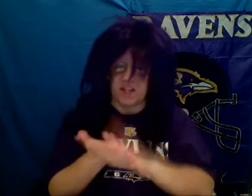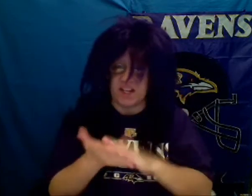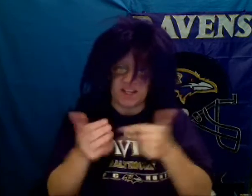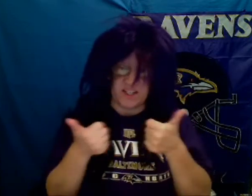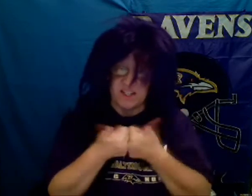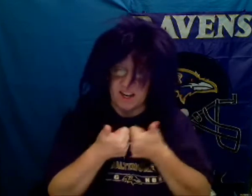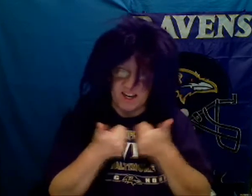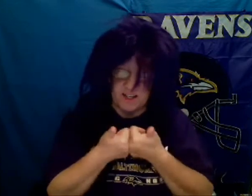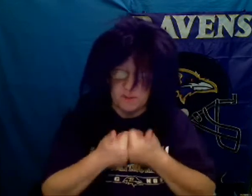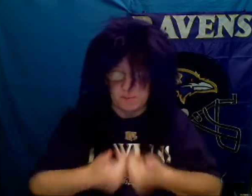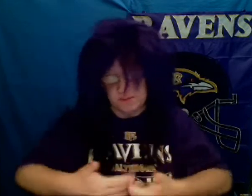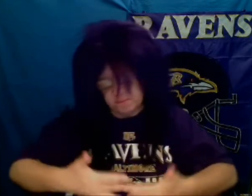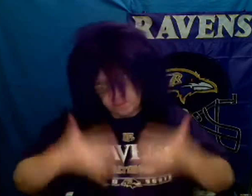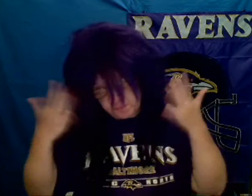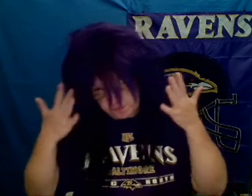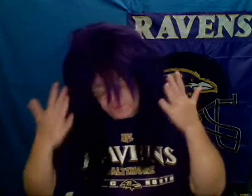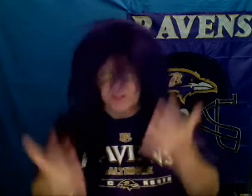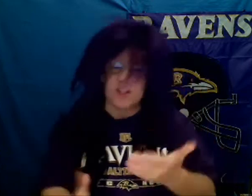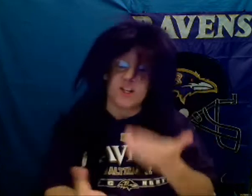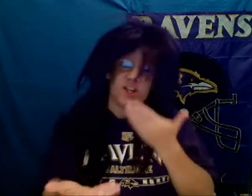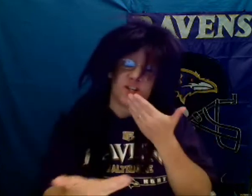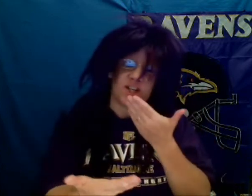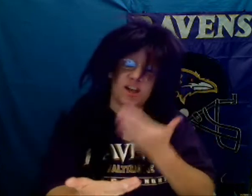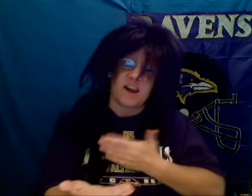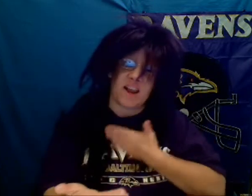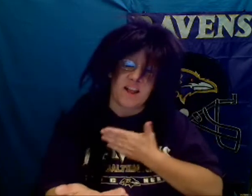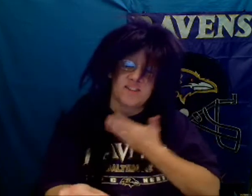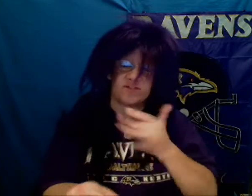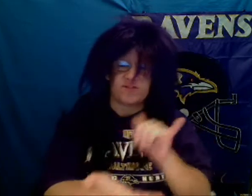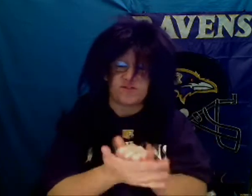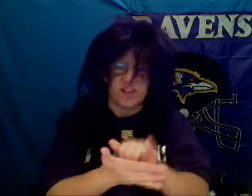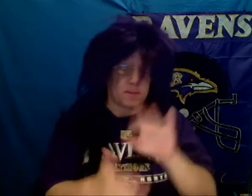Alright guys, let's go back up to the top. Why don't you go back up up to the